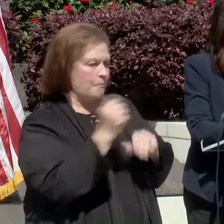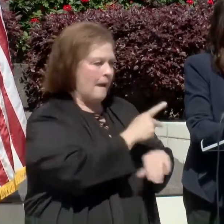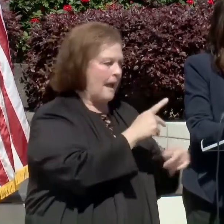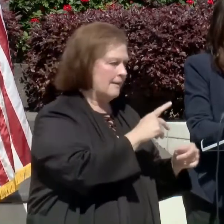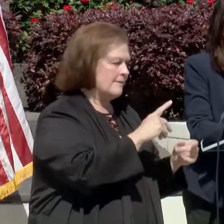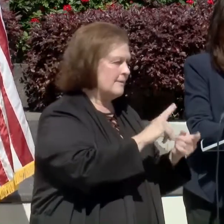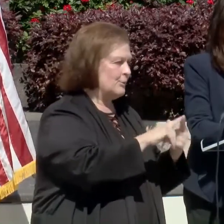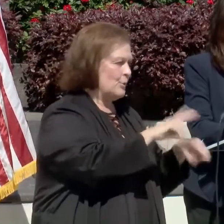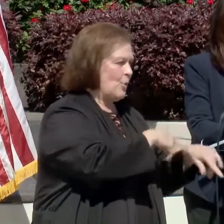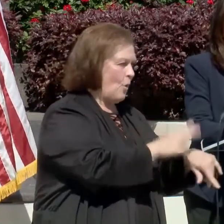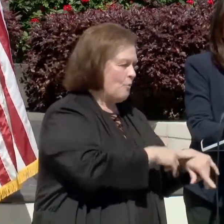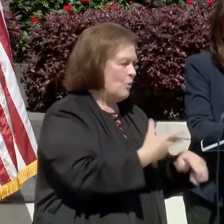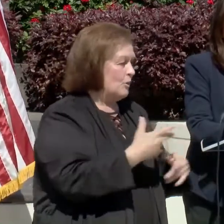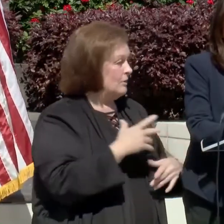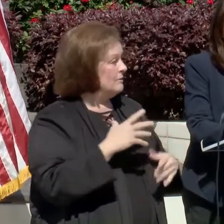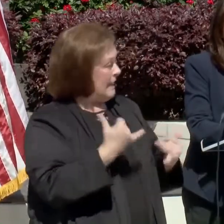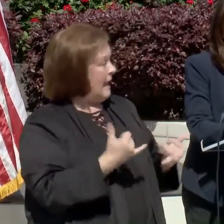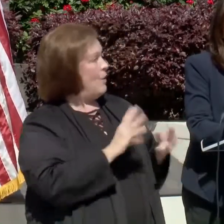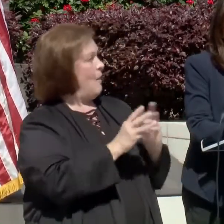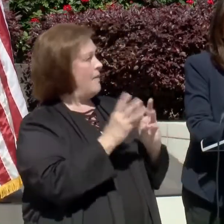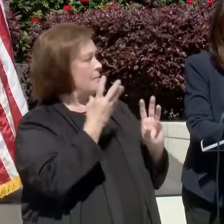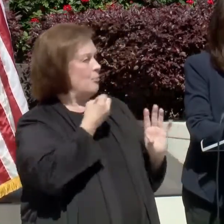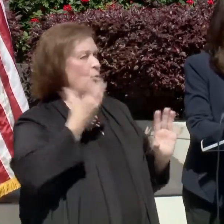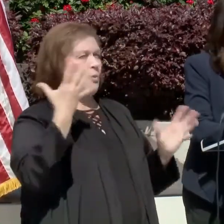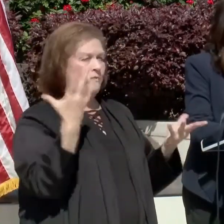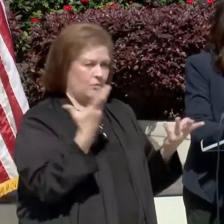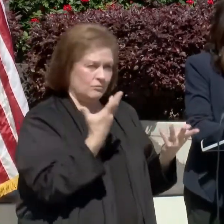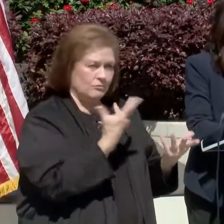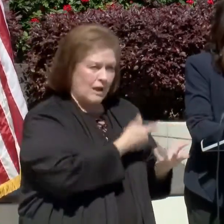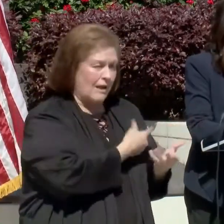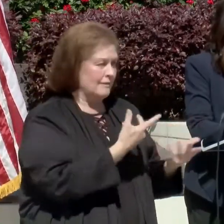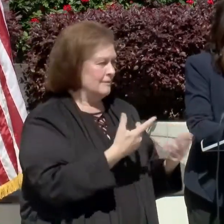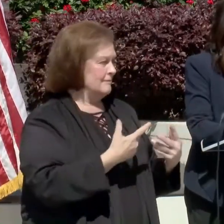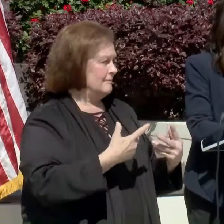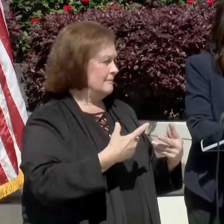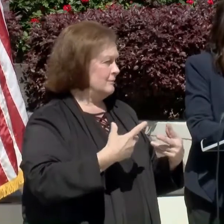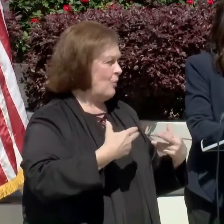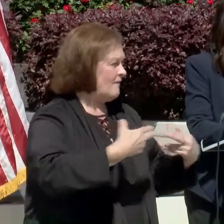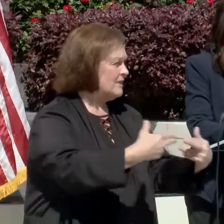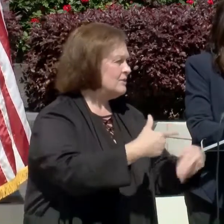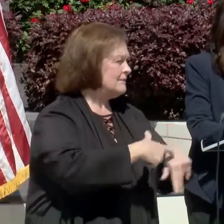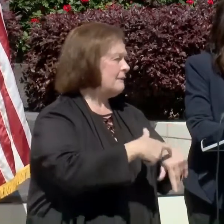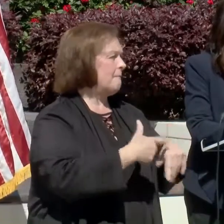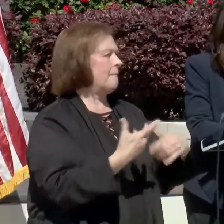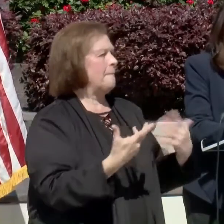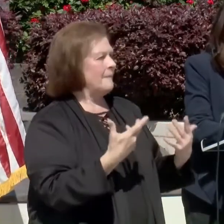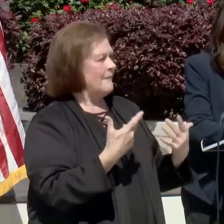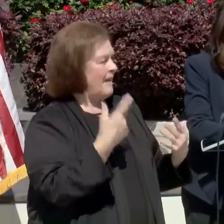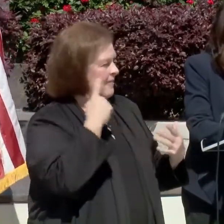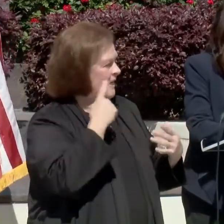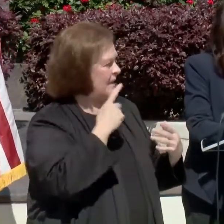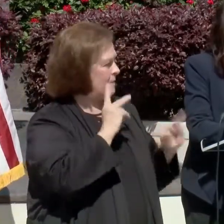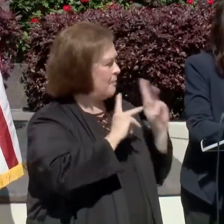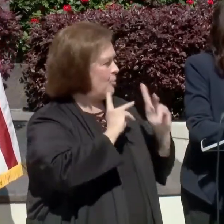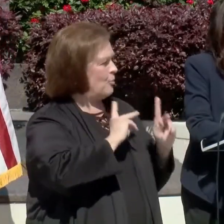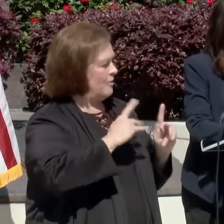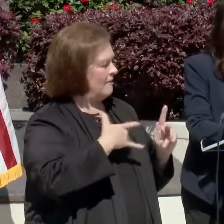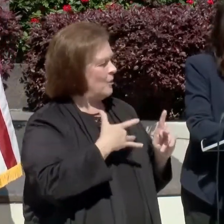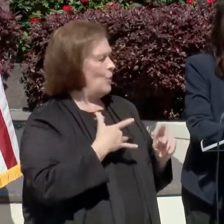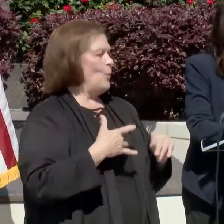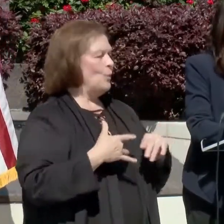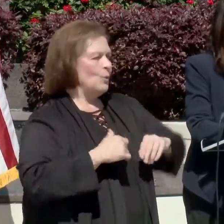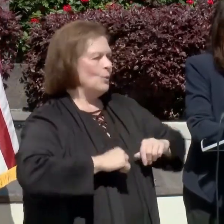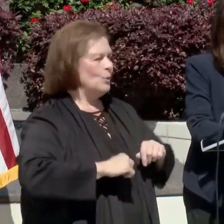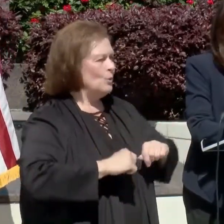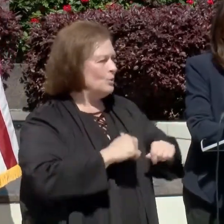weather was beautiful. Vaccines were in full force and it's crawfish season. So I think everybody's mood was just very, very different and we